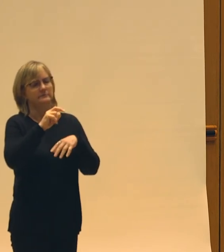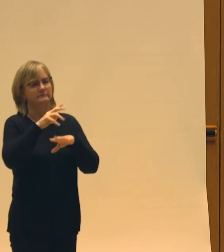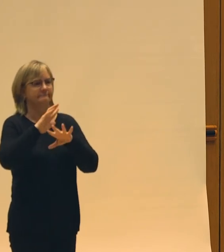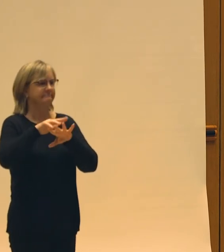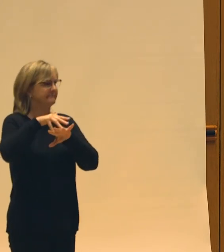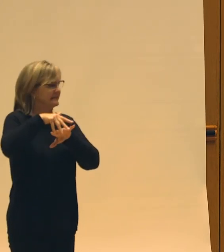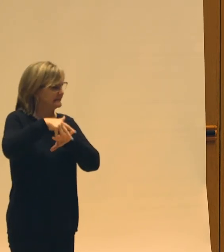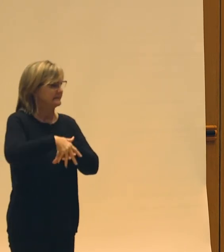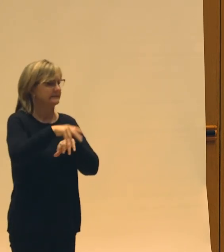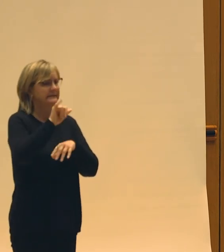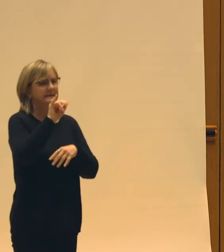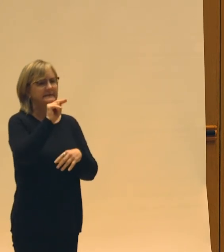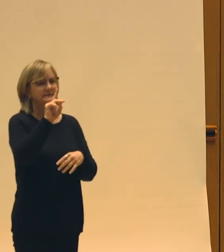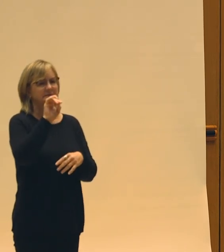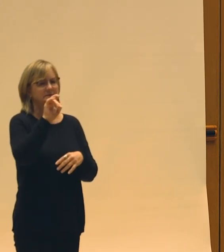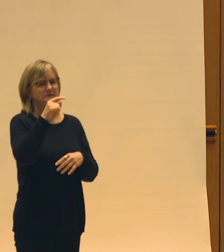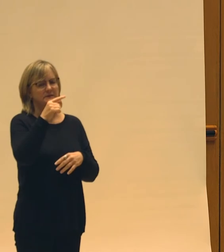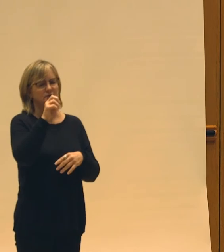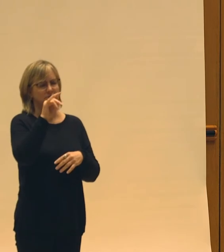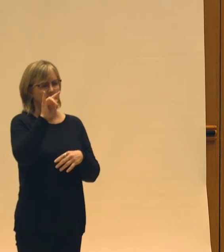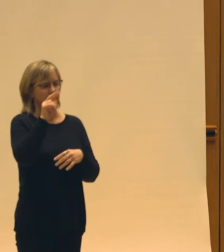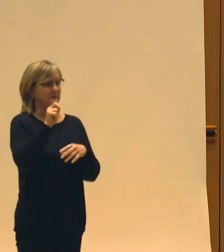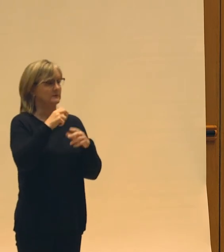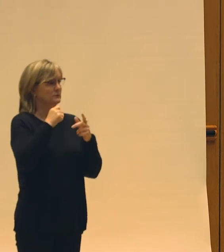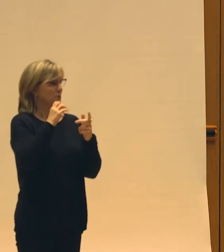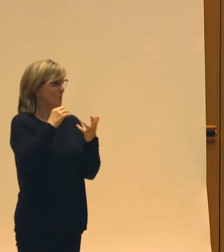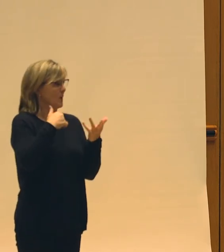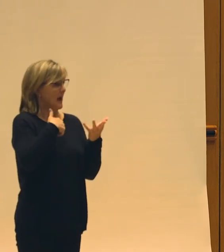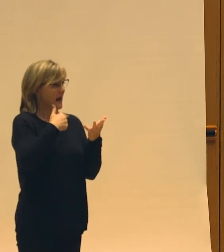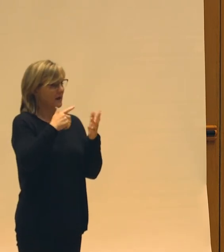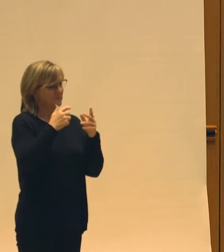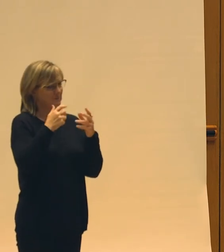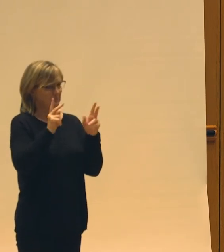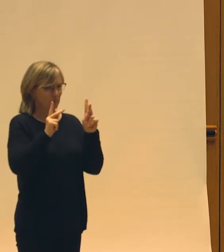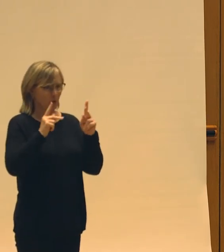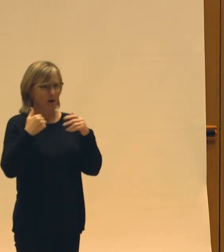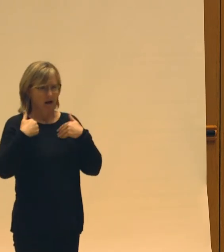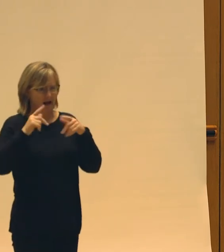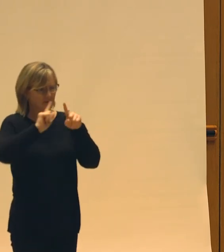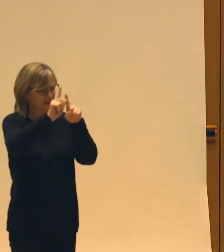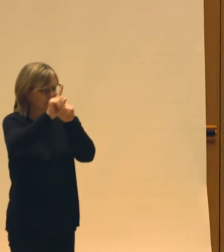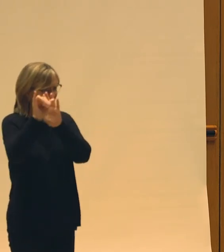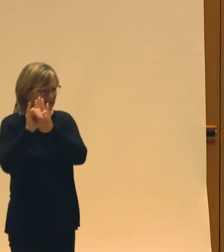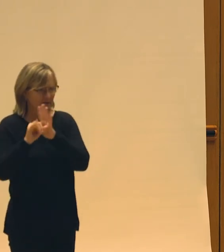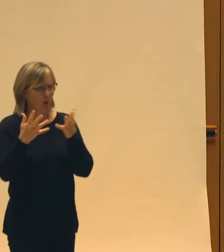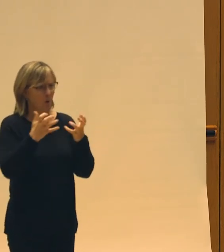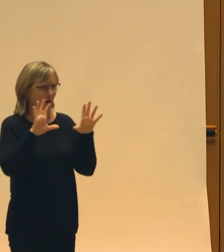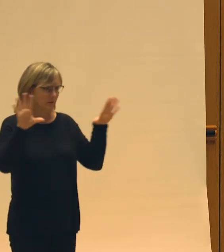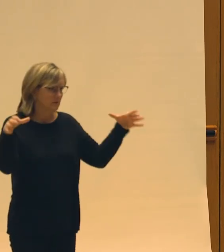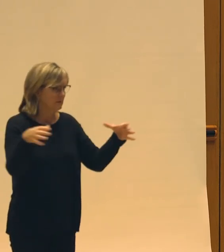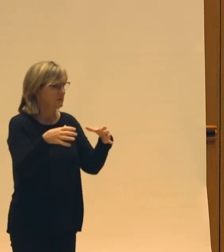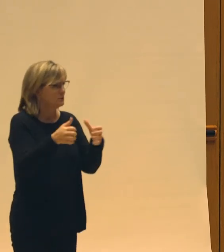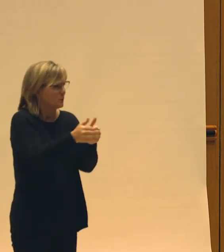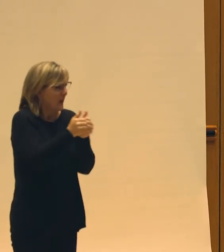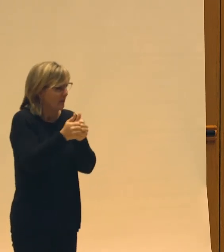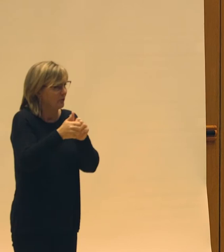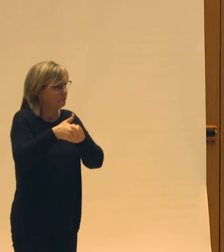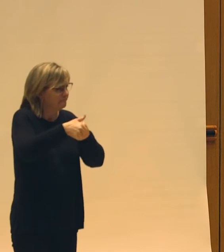question that with these collaborators that I love, that have very different identities in the context of art making. So that